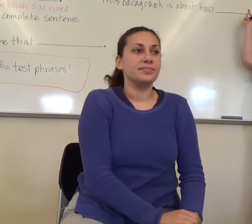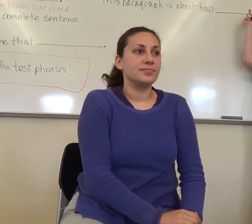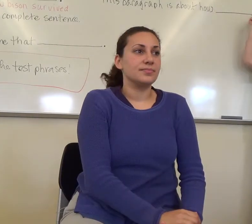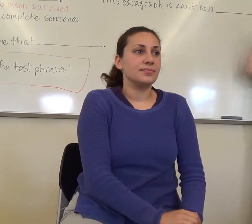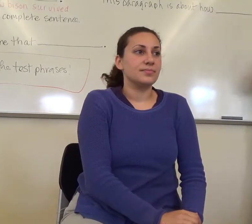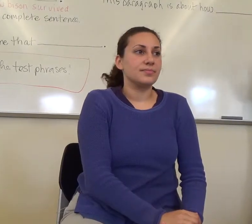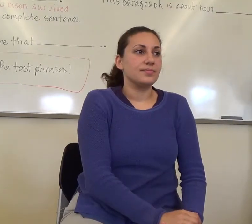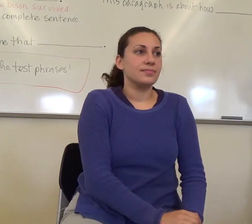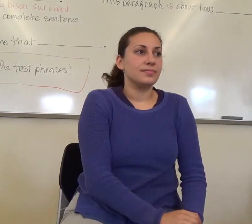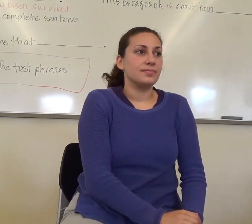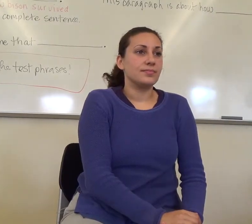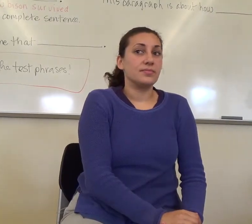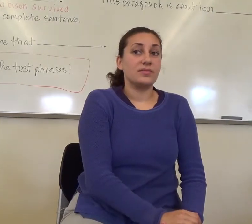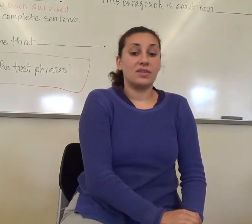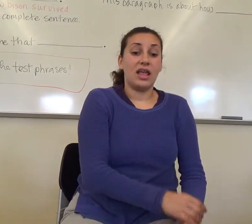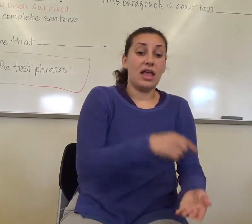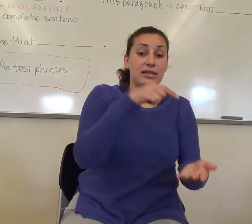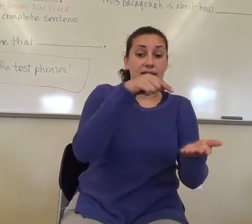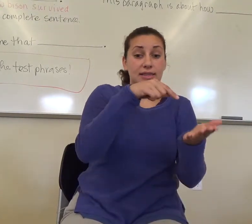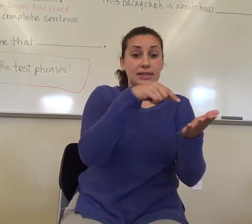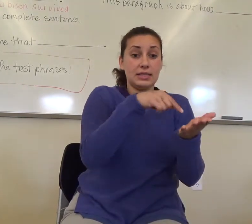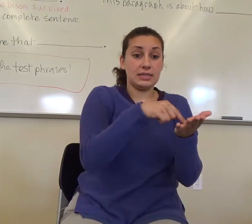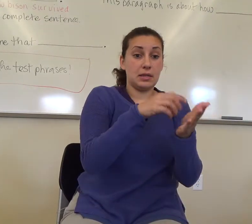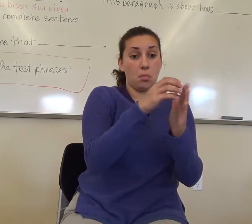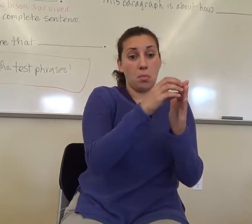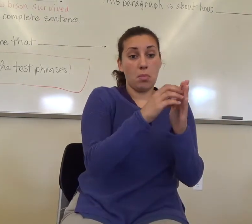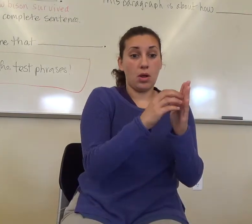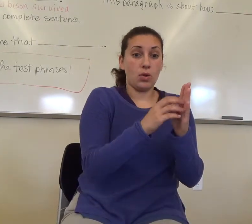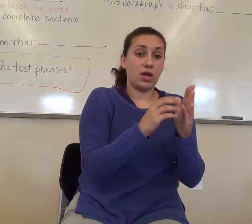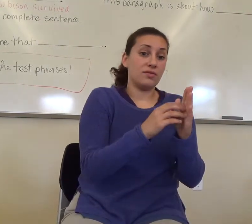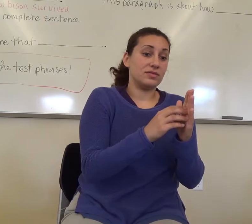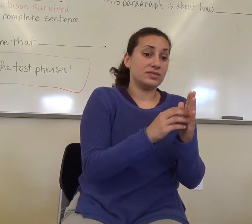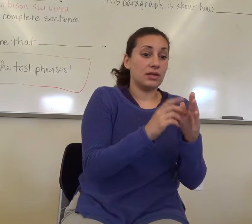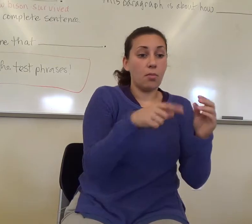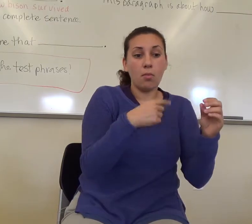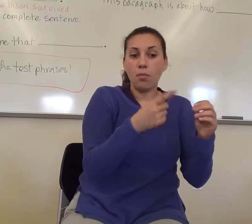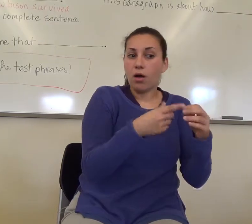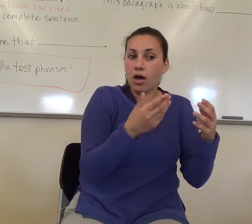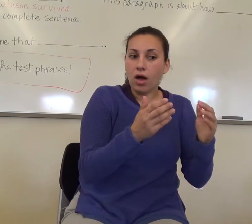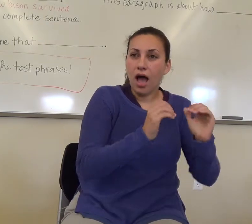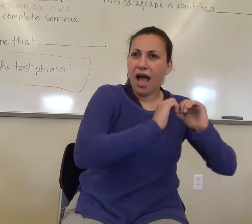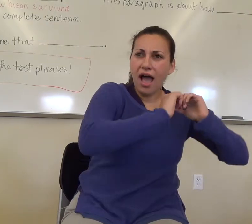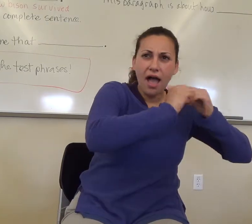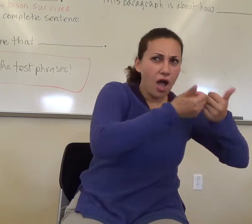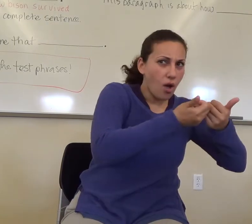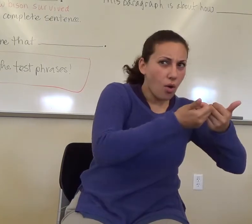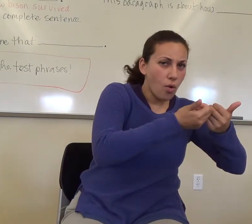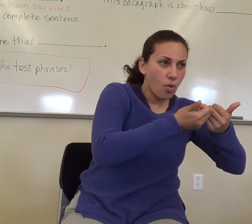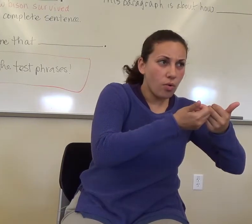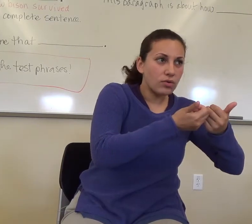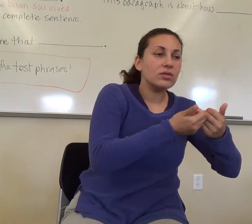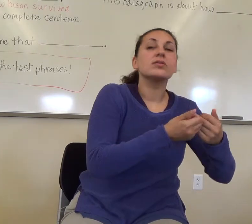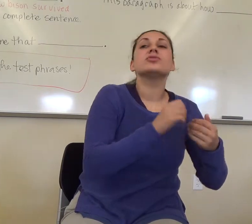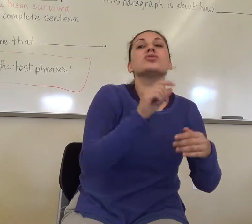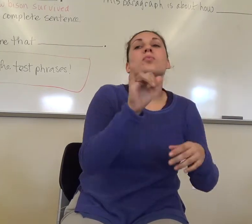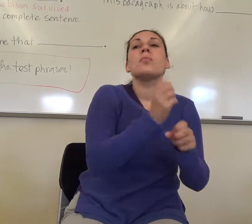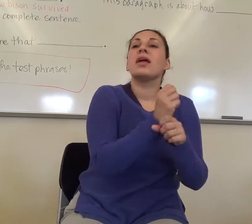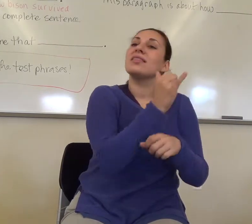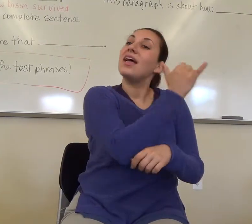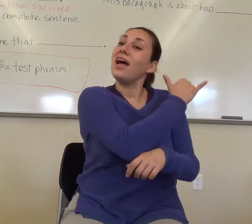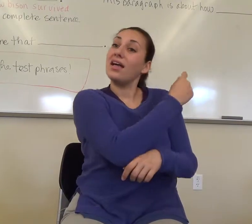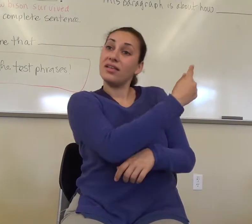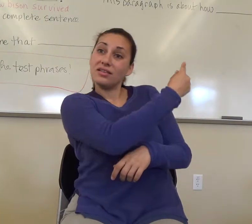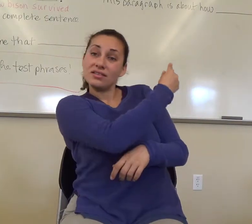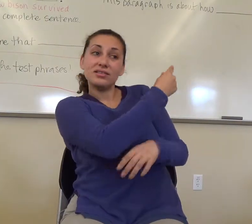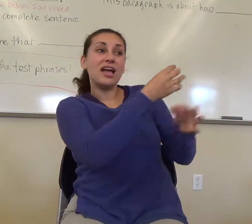This paragraph is about how, yeah, what you